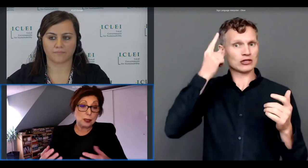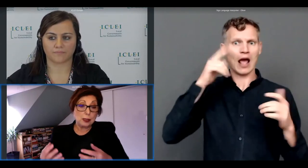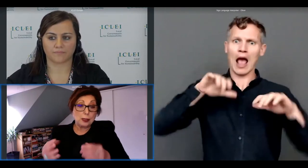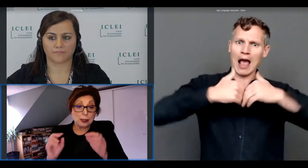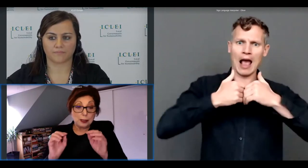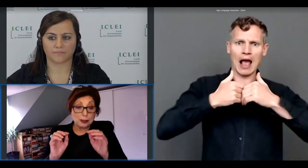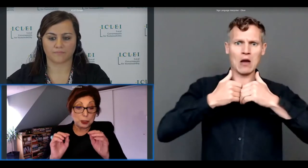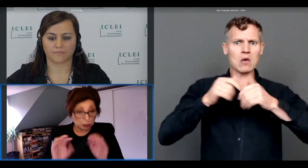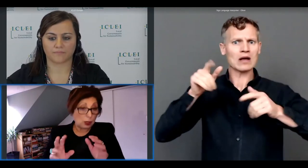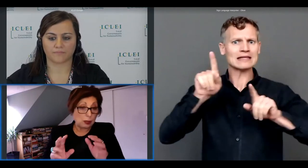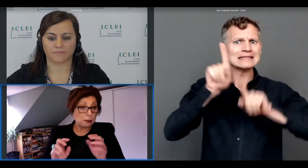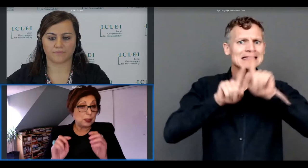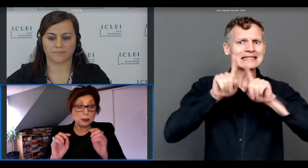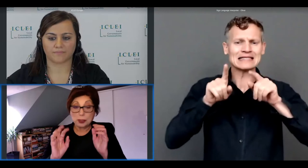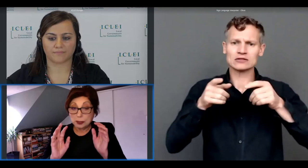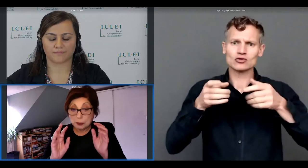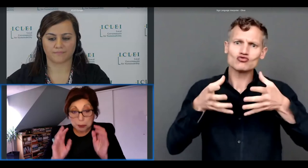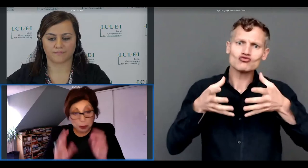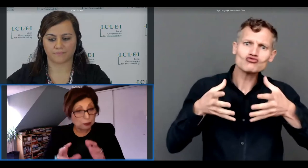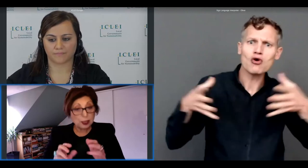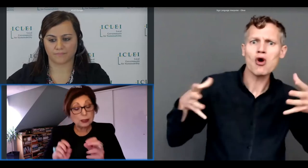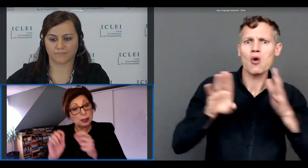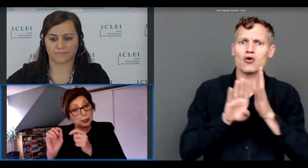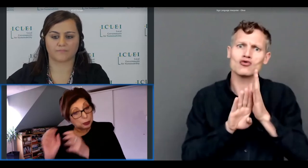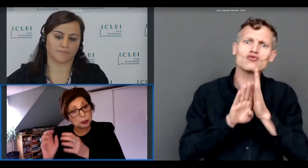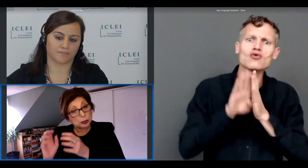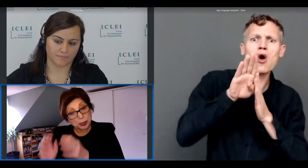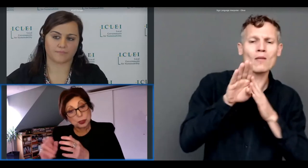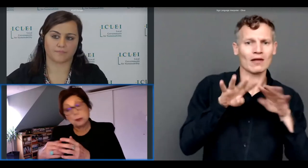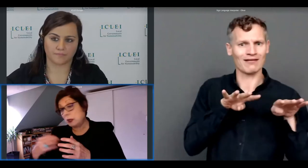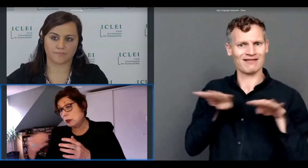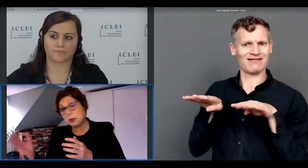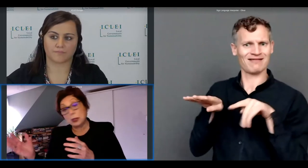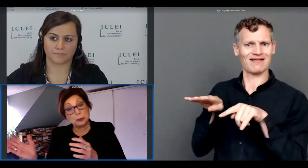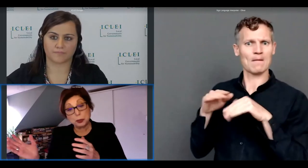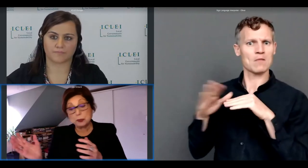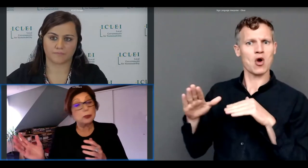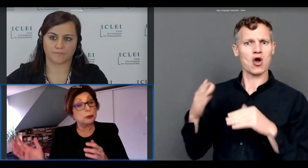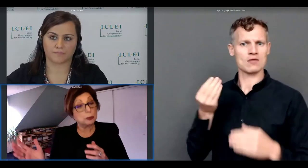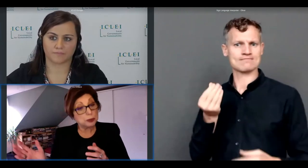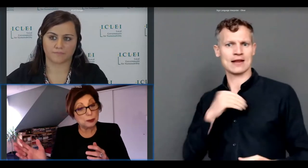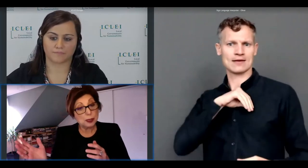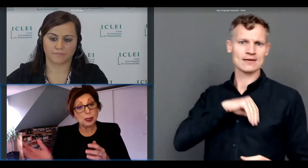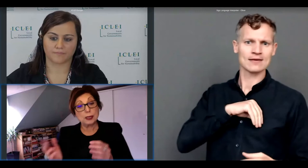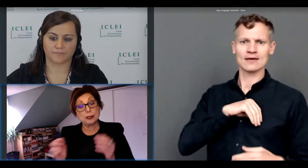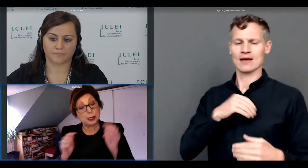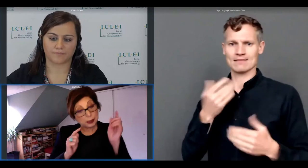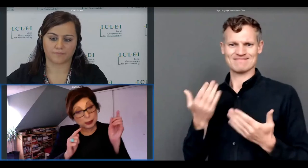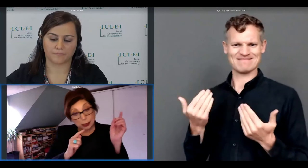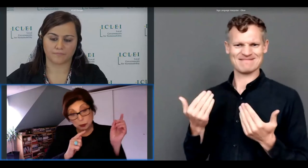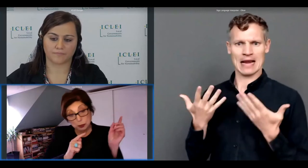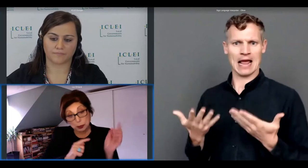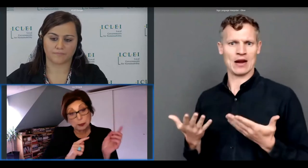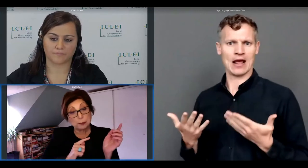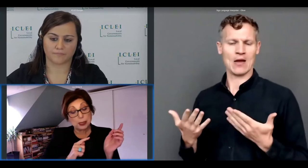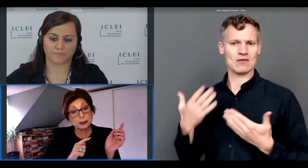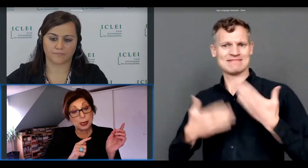short-term misma profit and not so much of long-term human growth and i think that